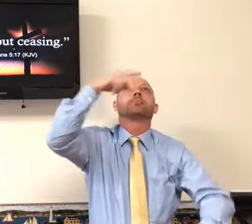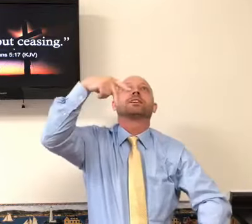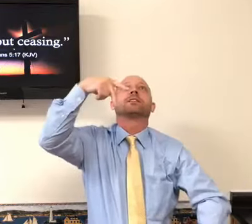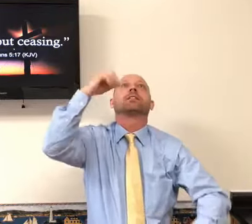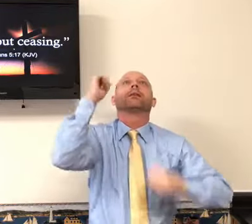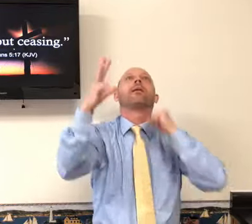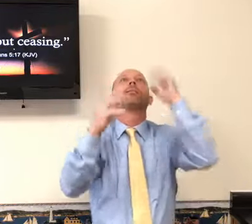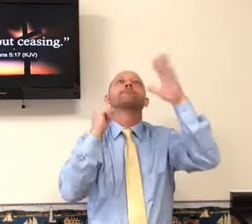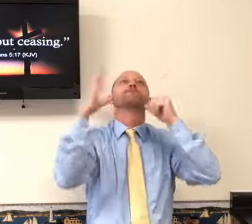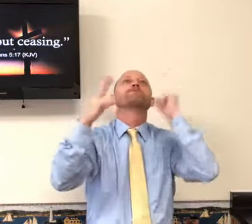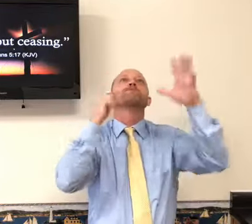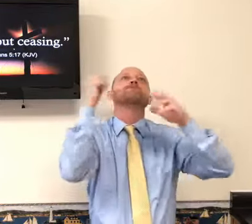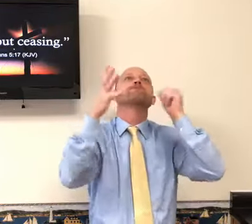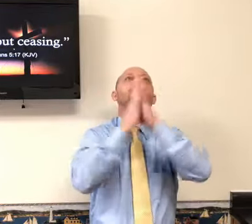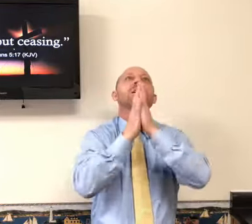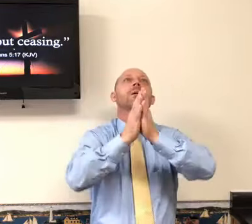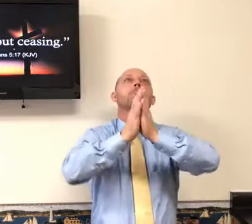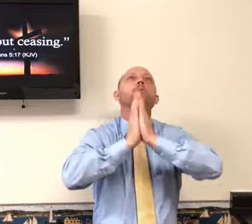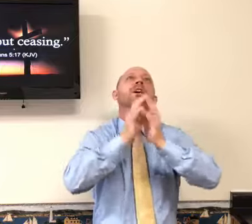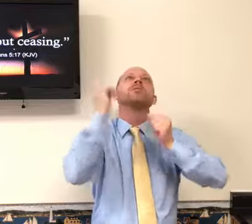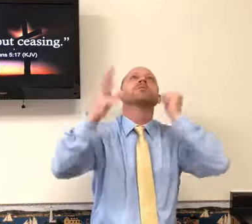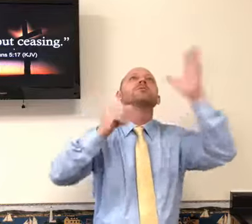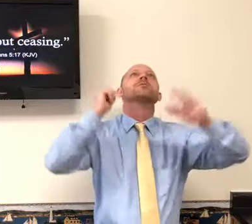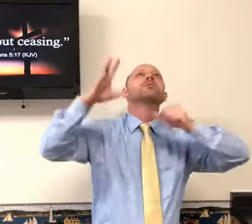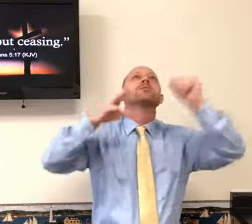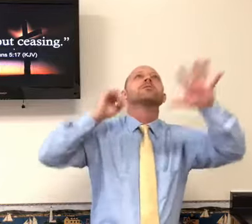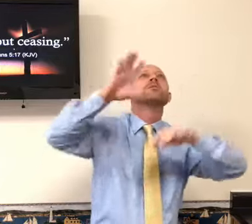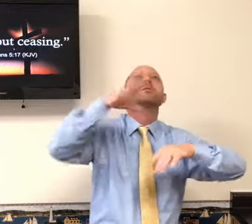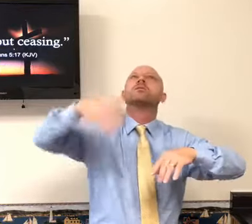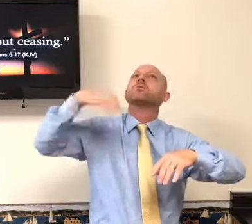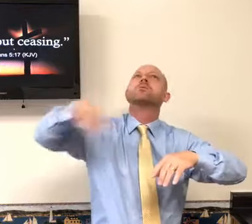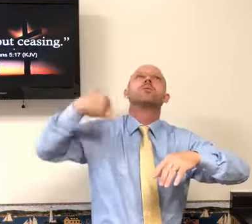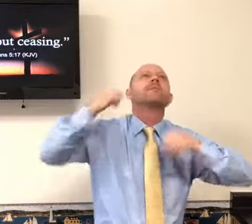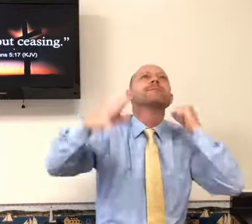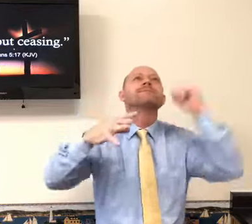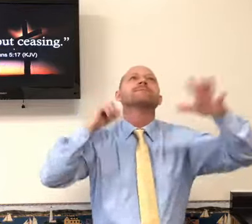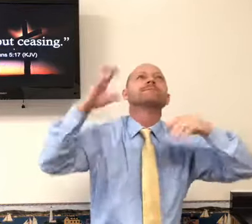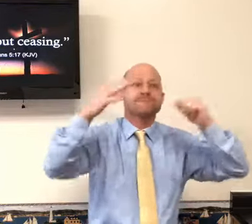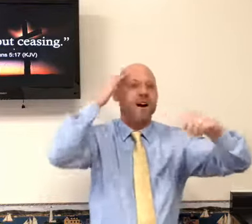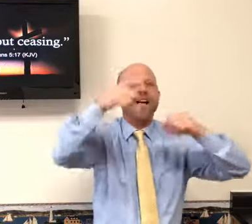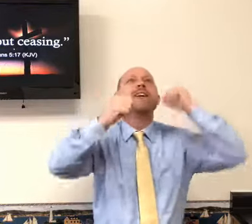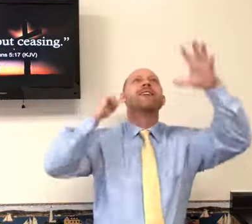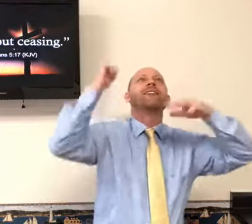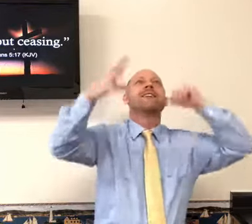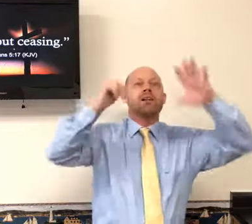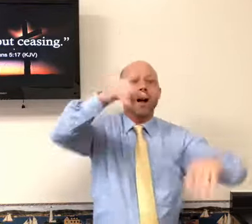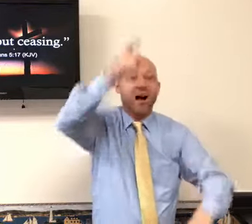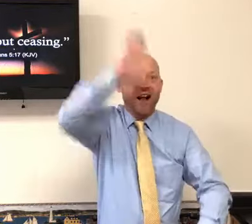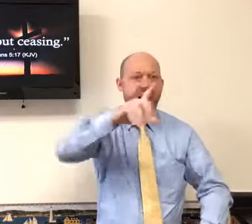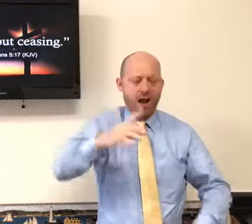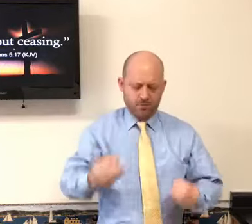So, why don't you turn it instead of your MP, Marco Polo, turn it to your GP, your God phone. Talk to him.